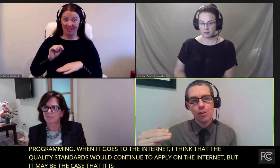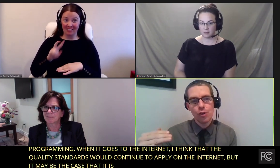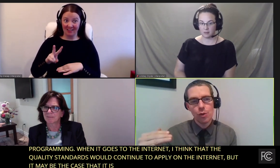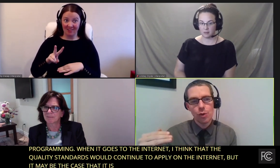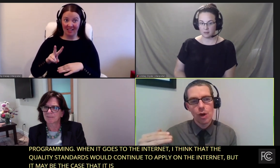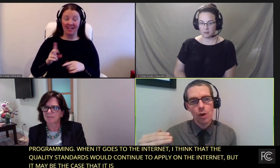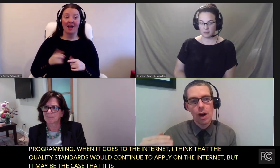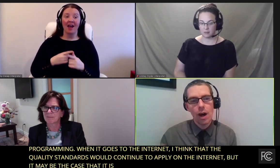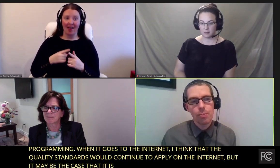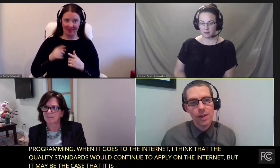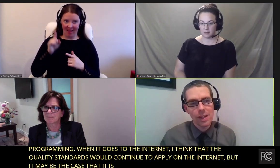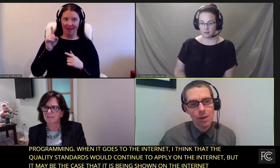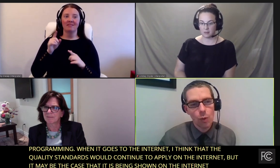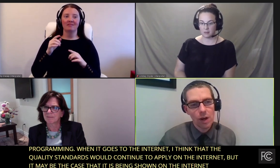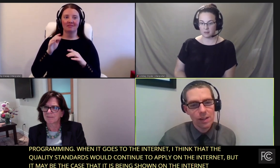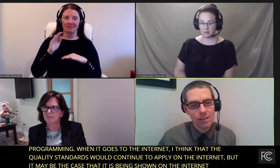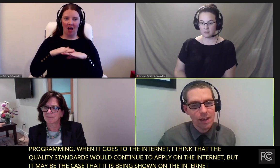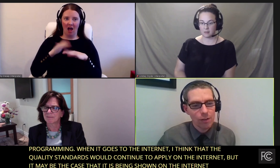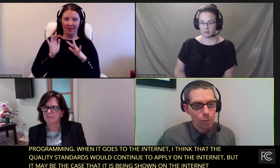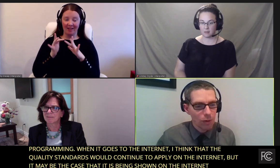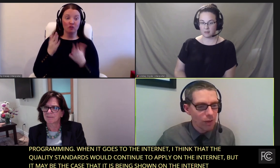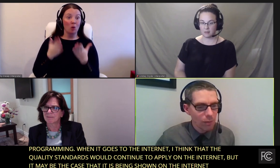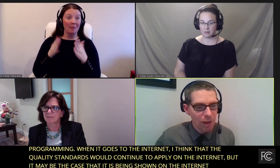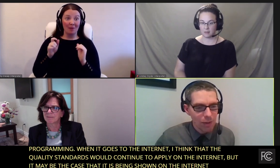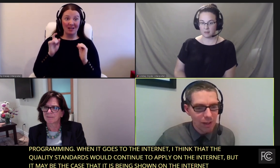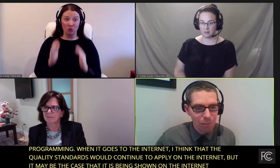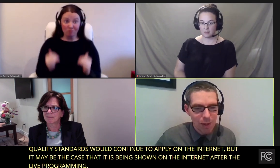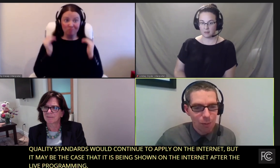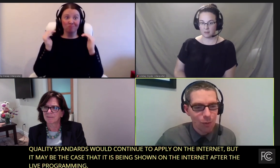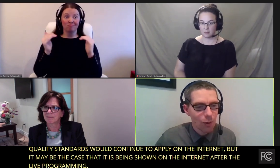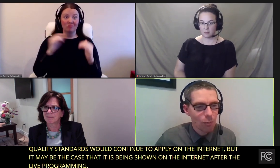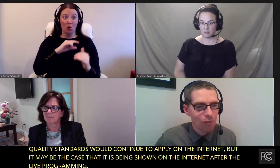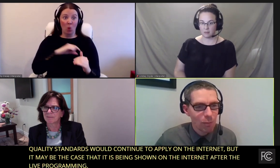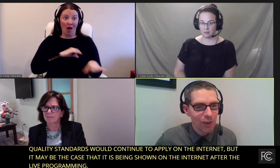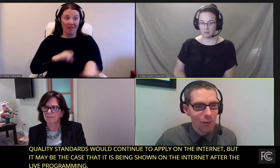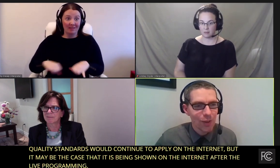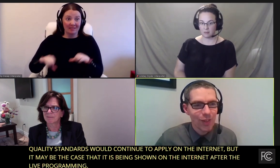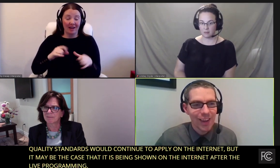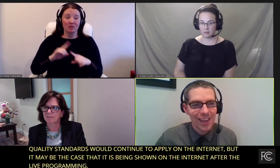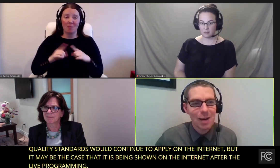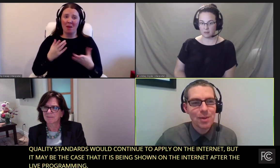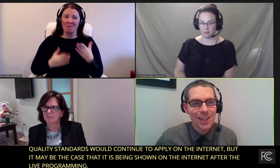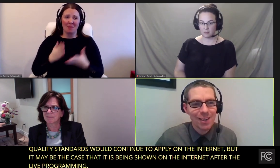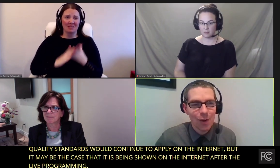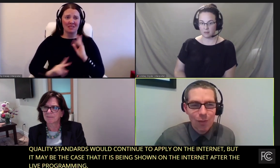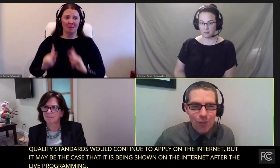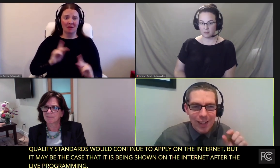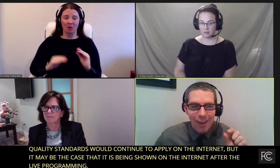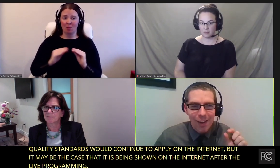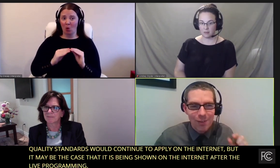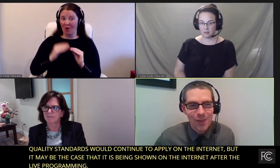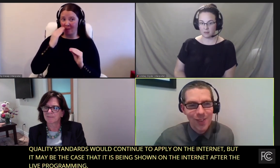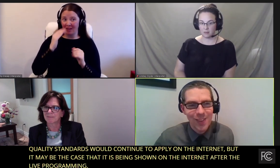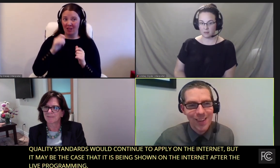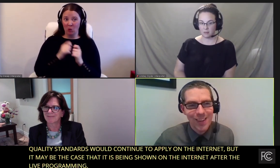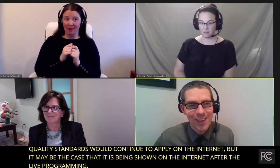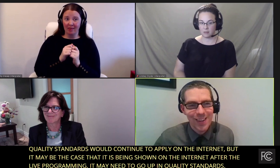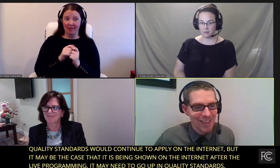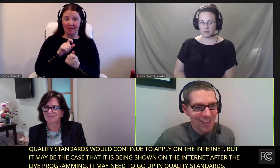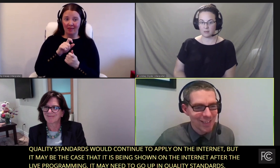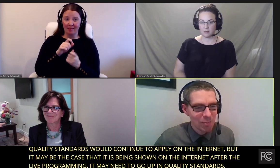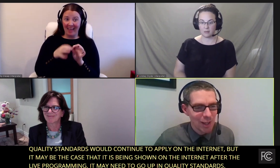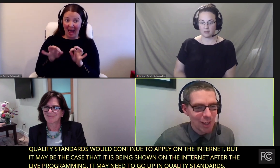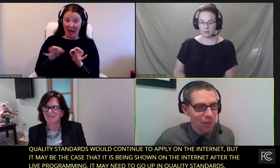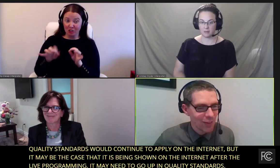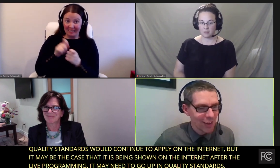need to go up in quality standards. But there may be people who are more familiar with the captioning details with the